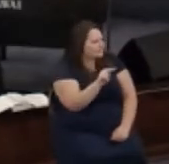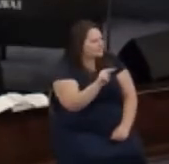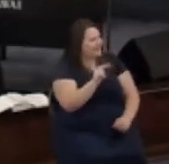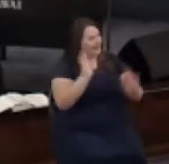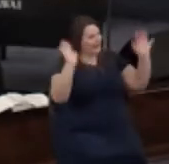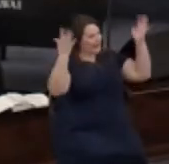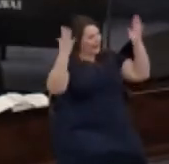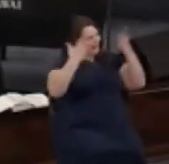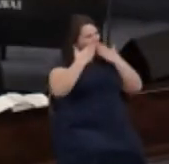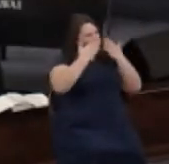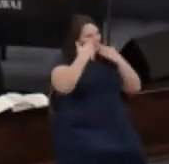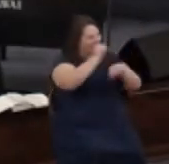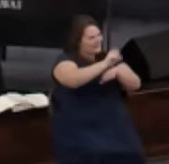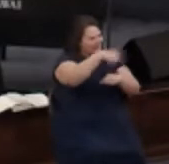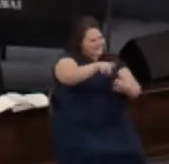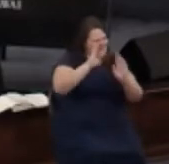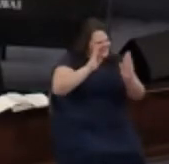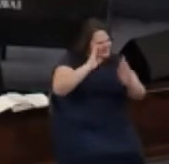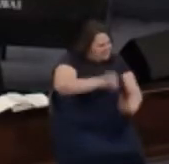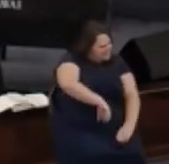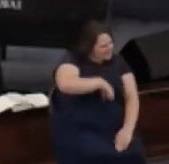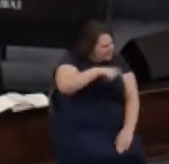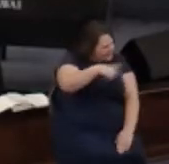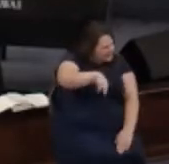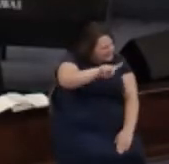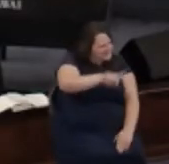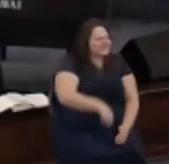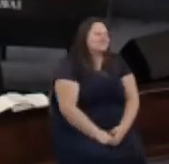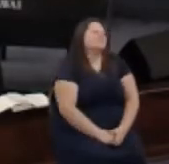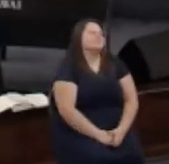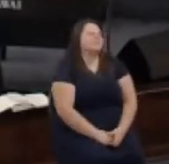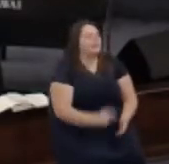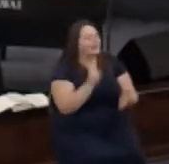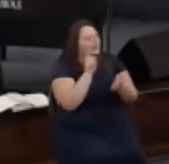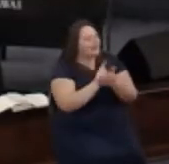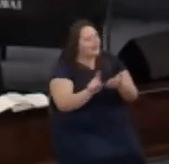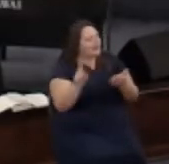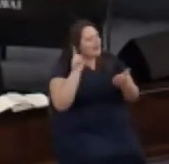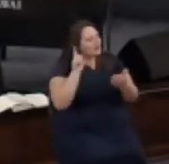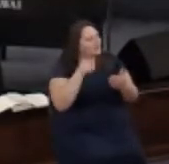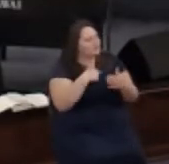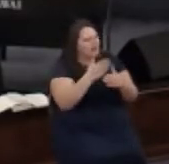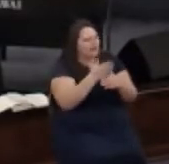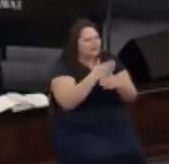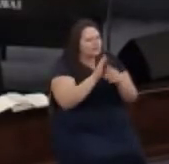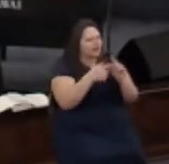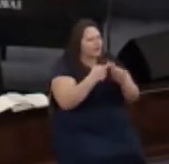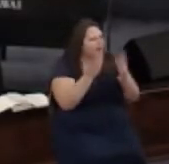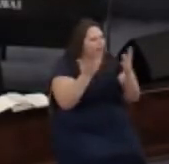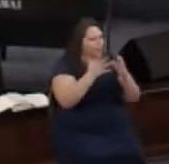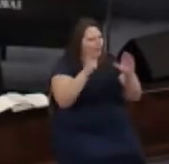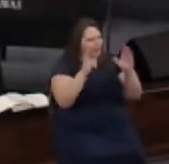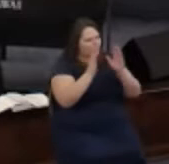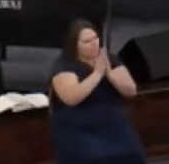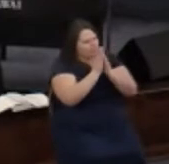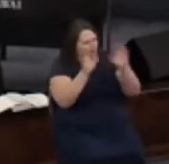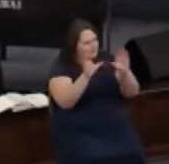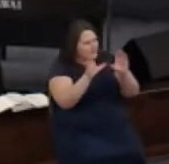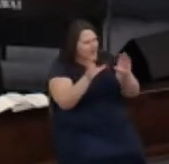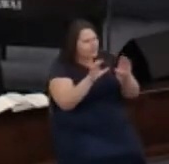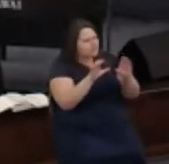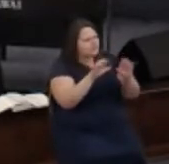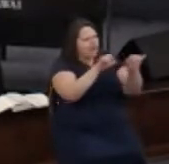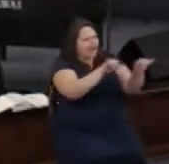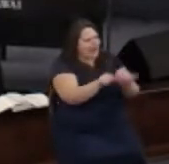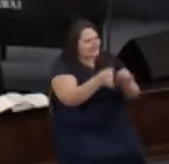guys paid attention I am proud of you last week I spoke about what prayer does to you as an individual when you use it